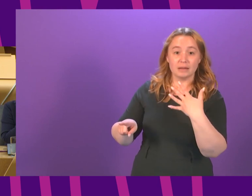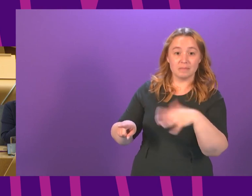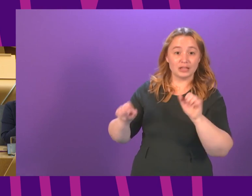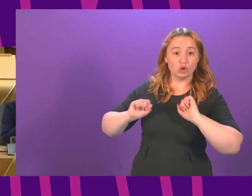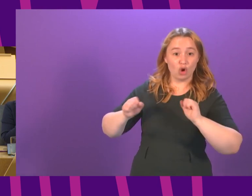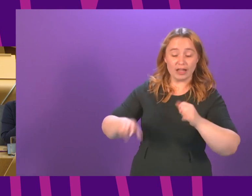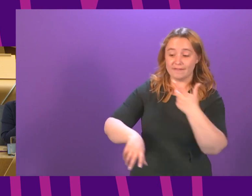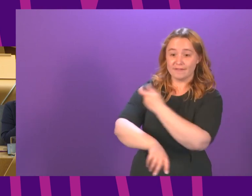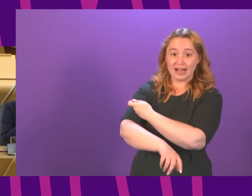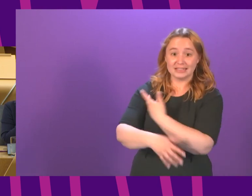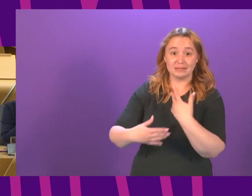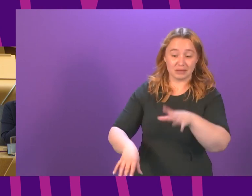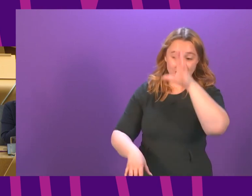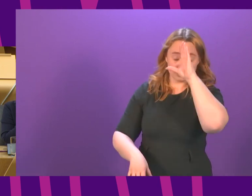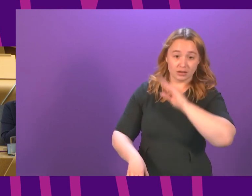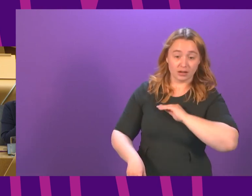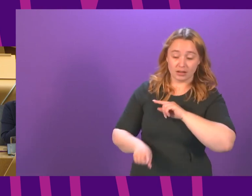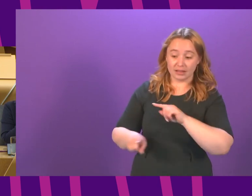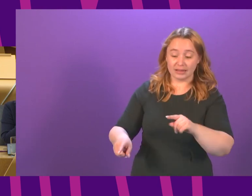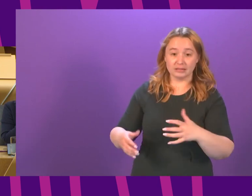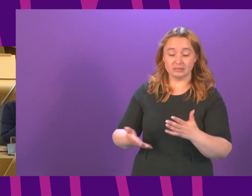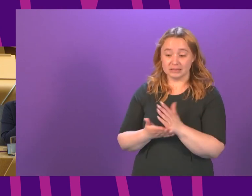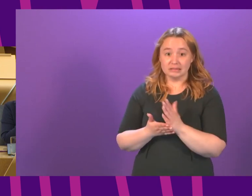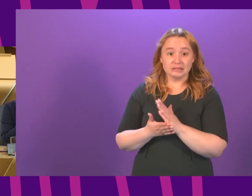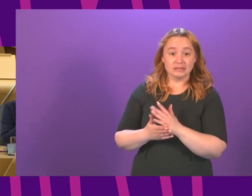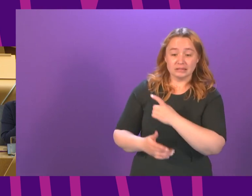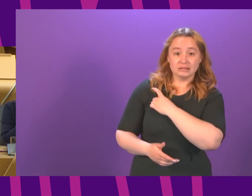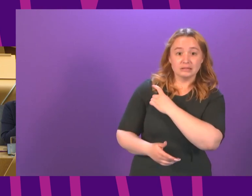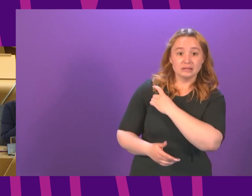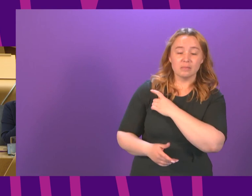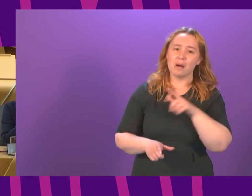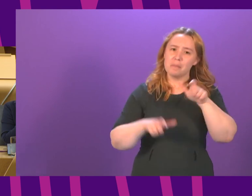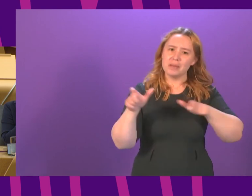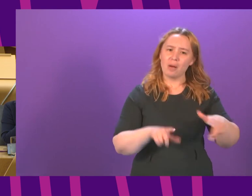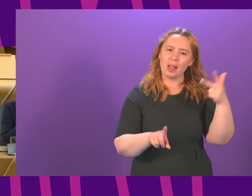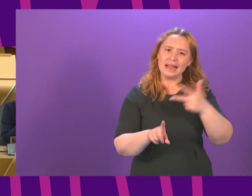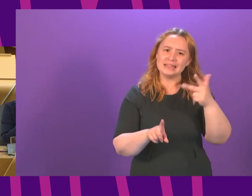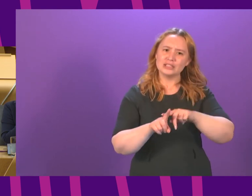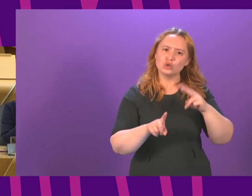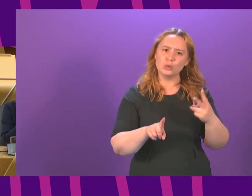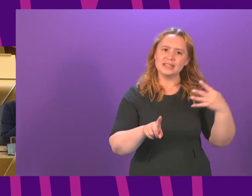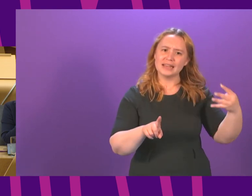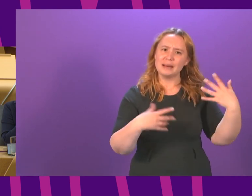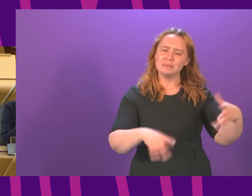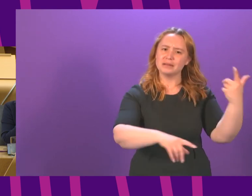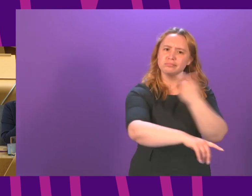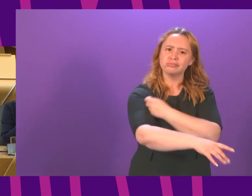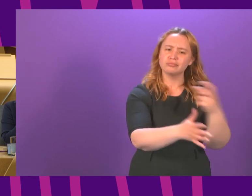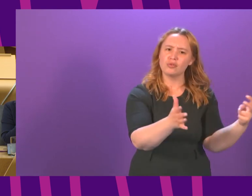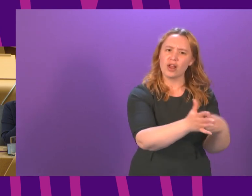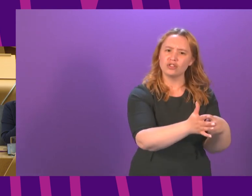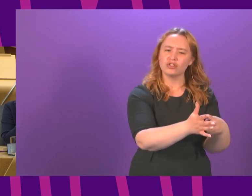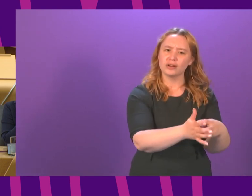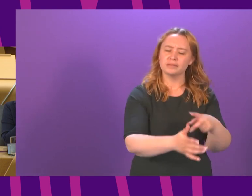called for vaccination despite the encouragement of people in the 18 to 29 age group to register we